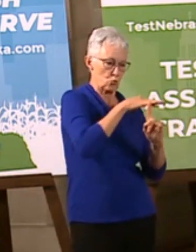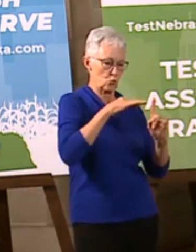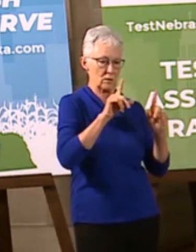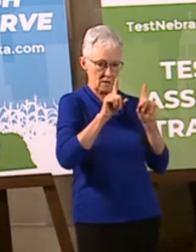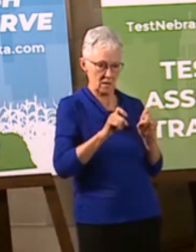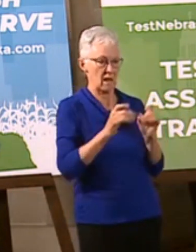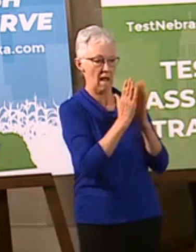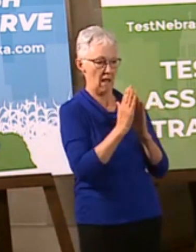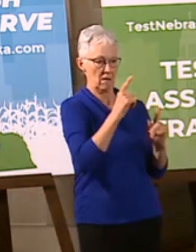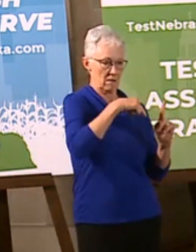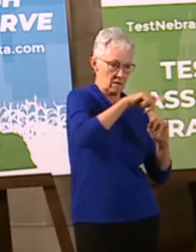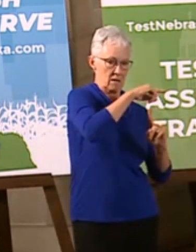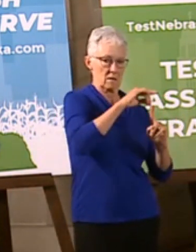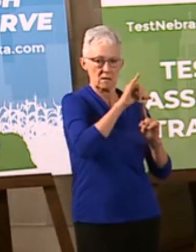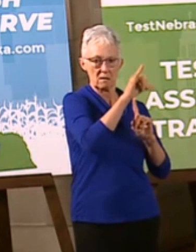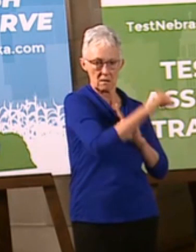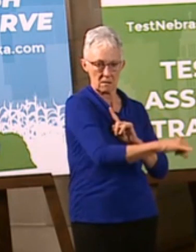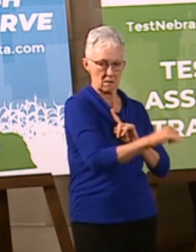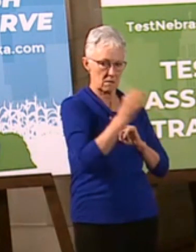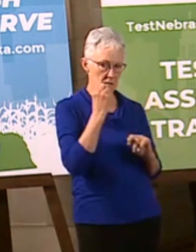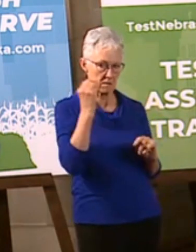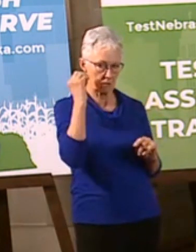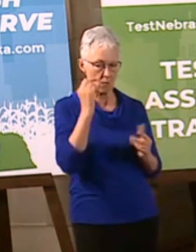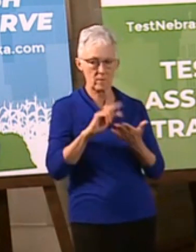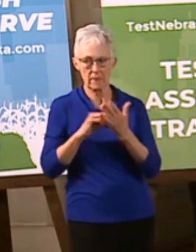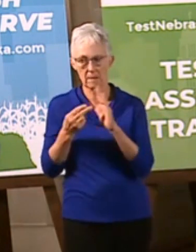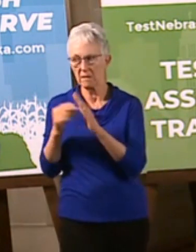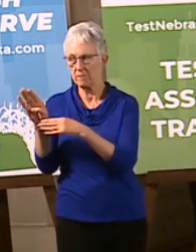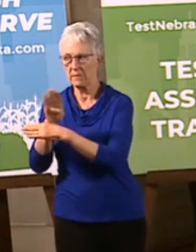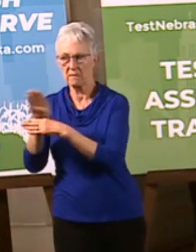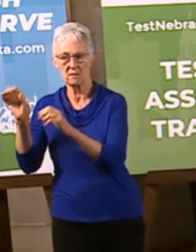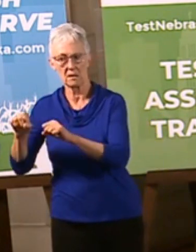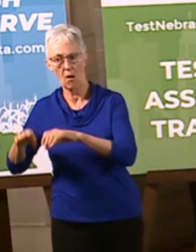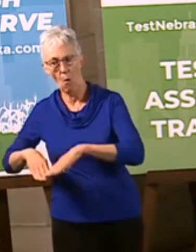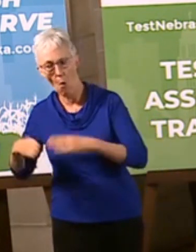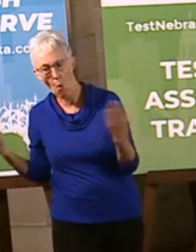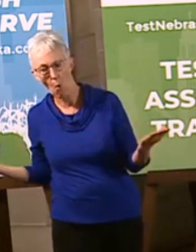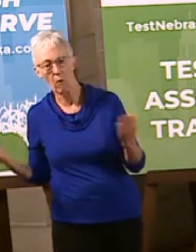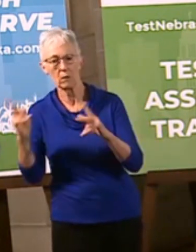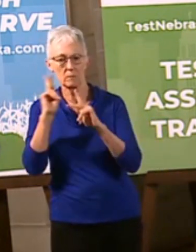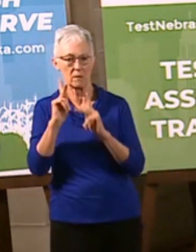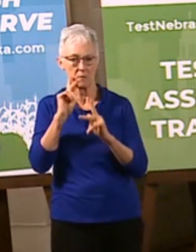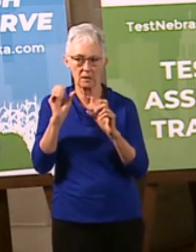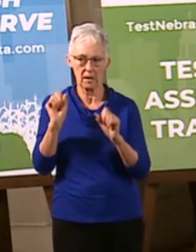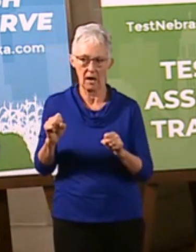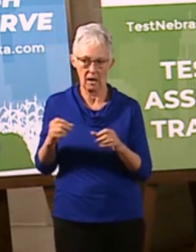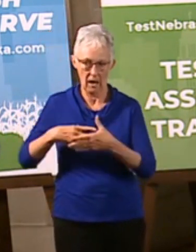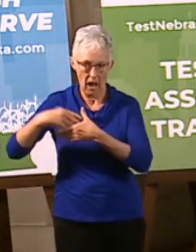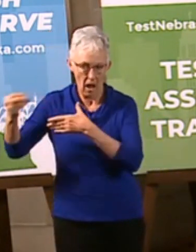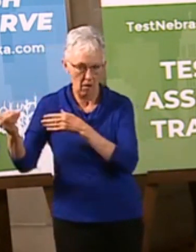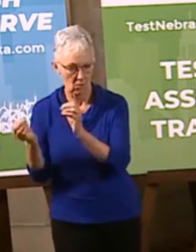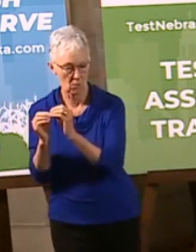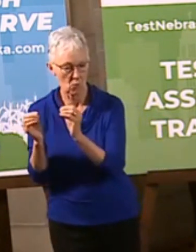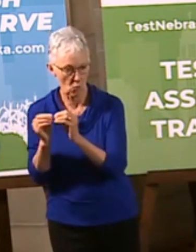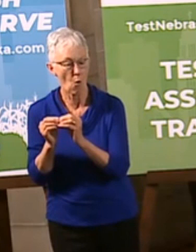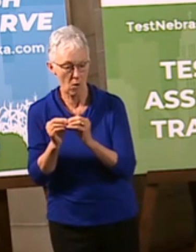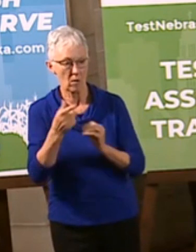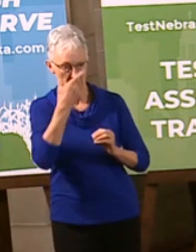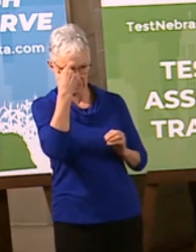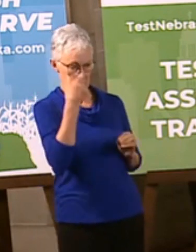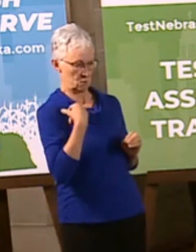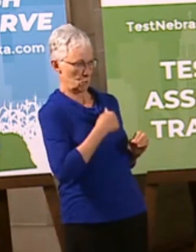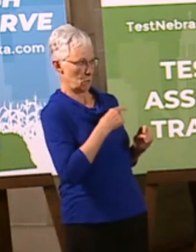testnebraska.com where Nebraskans can go and sign up to get assessed then we will test